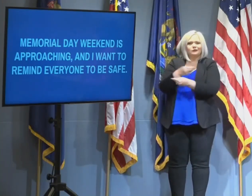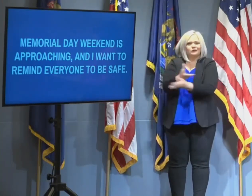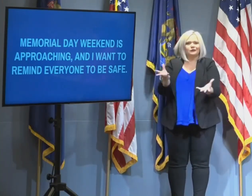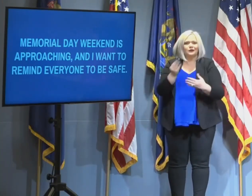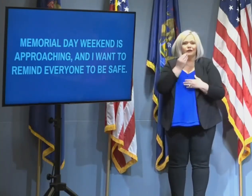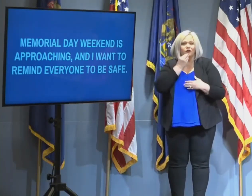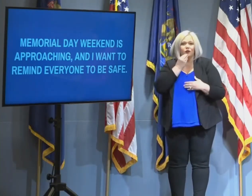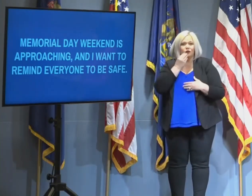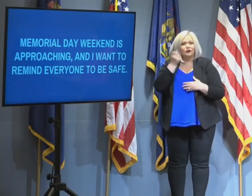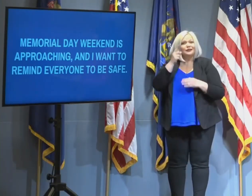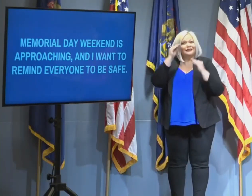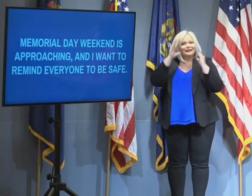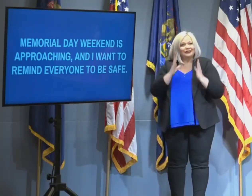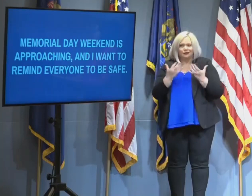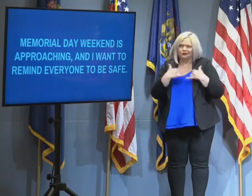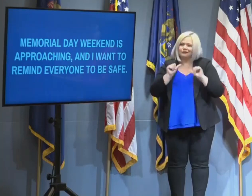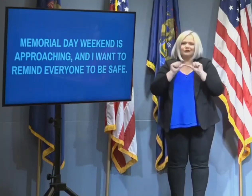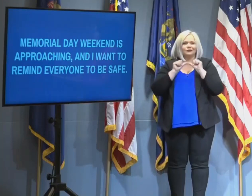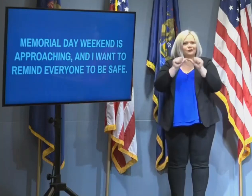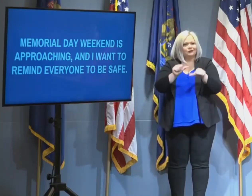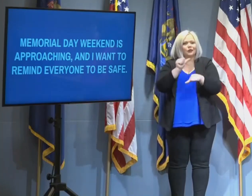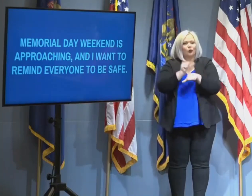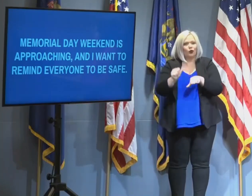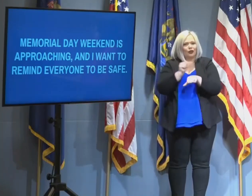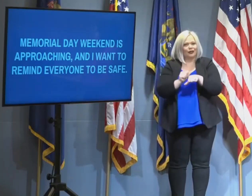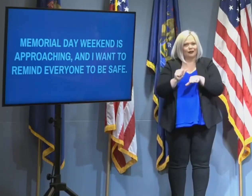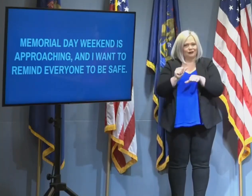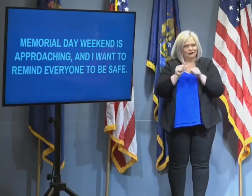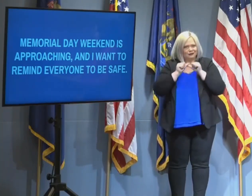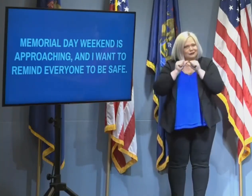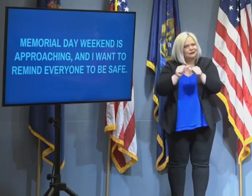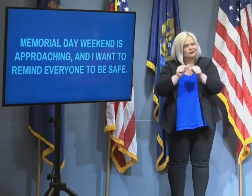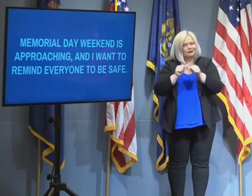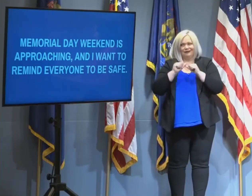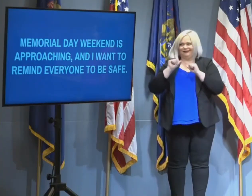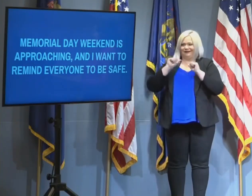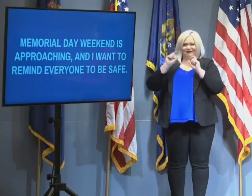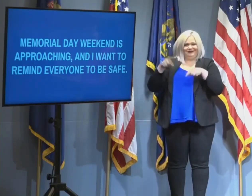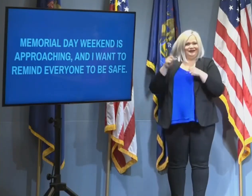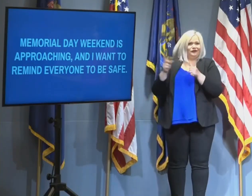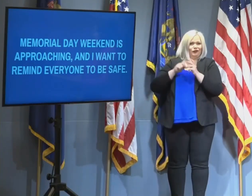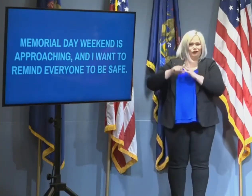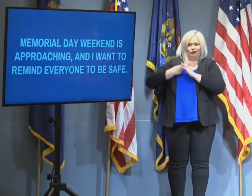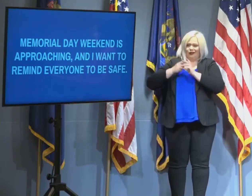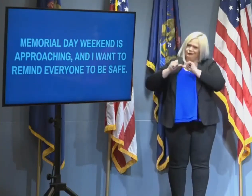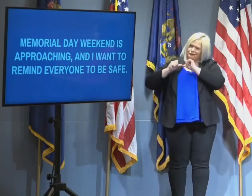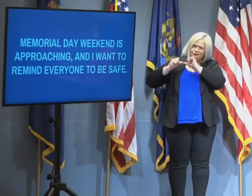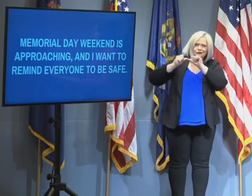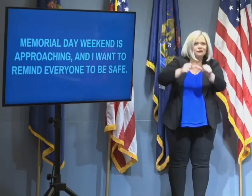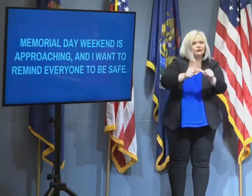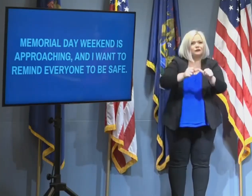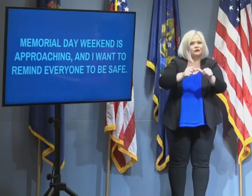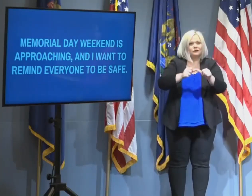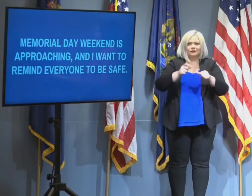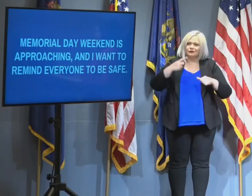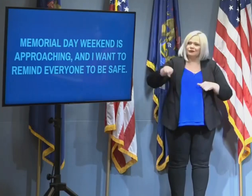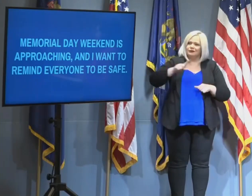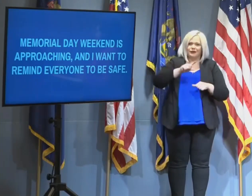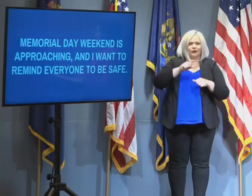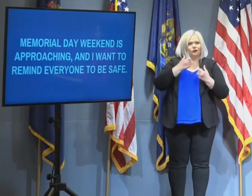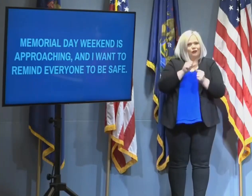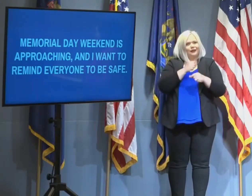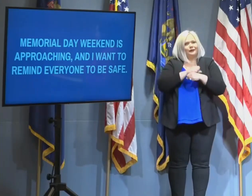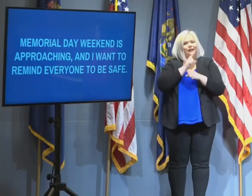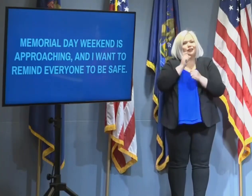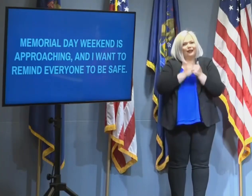working nonstop. We owe it to all of them to do our part to keep them safe and to keep our families safe. So,